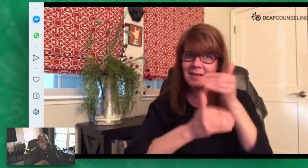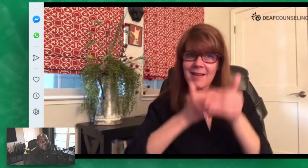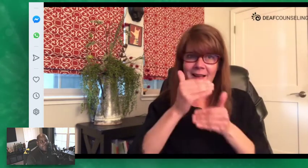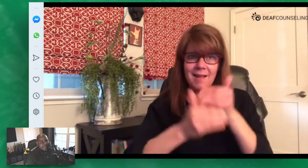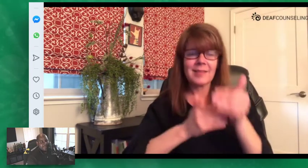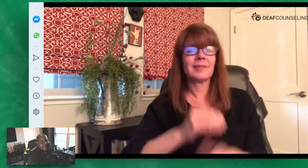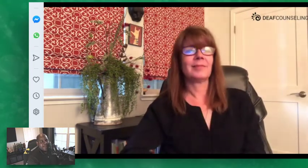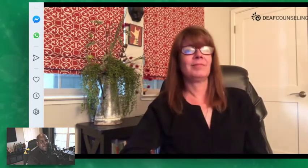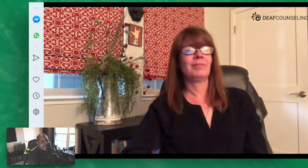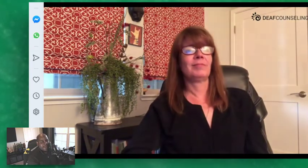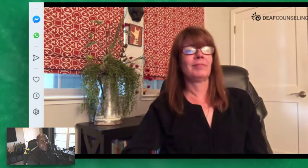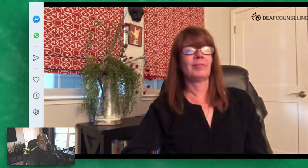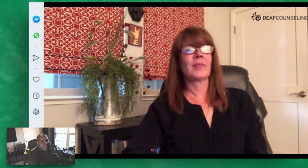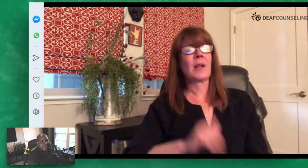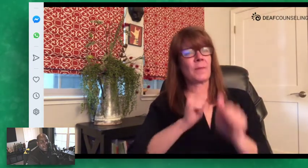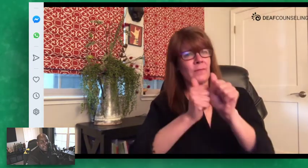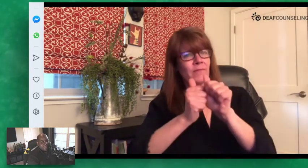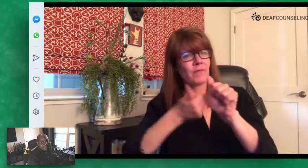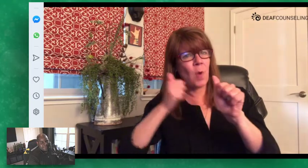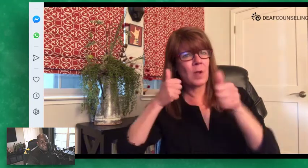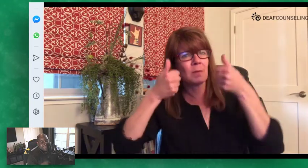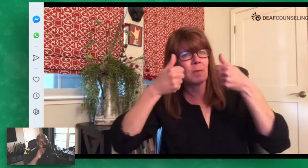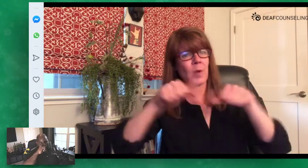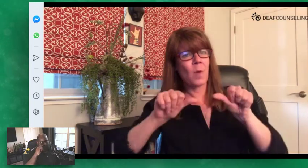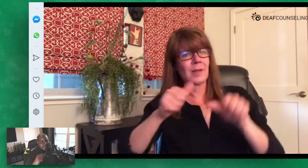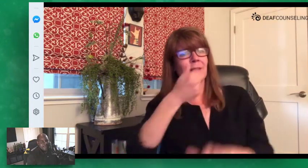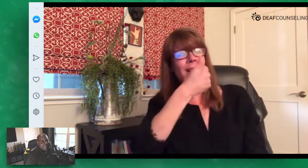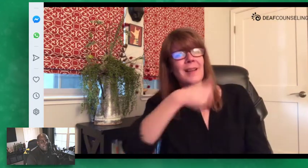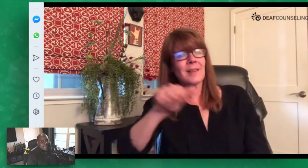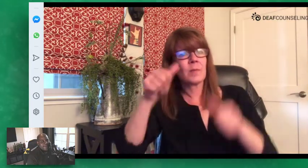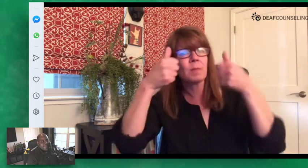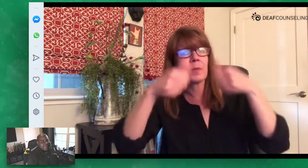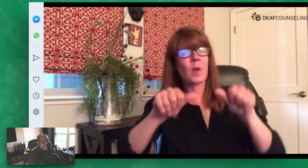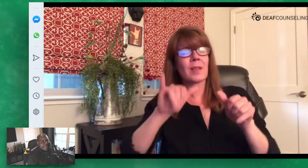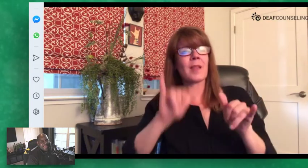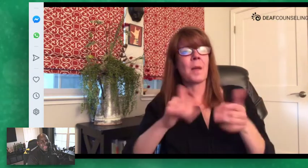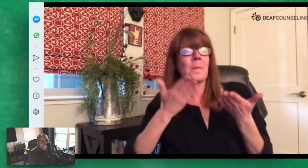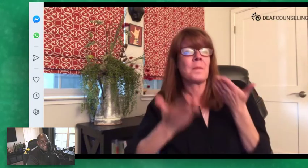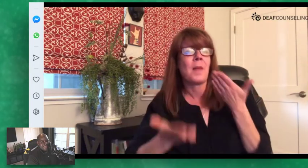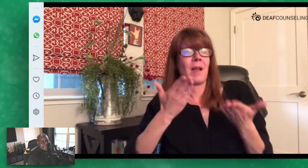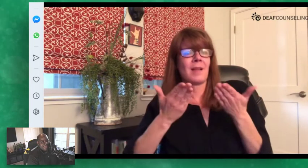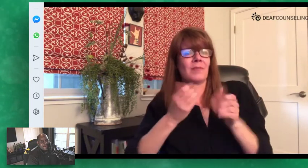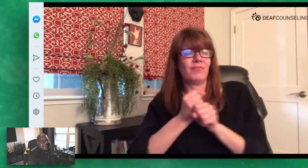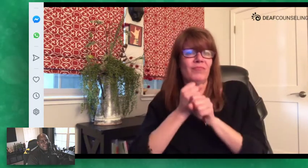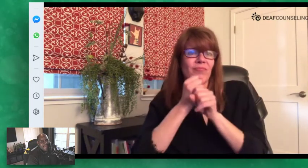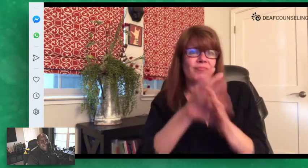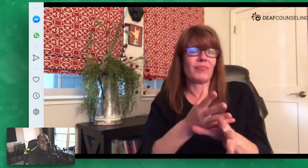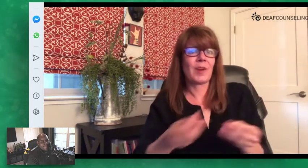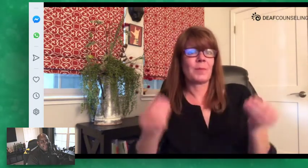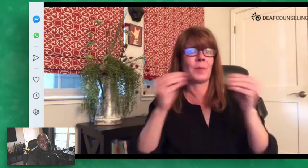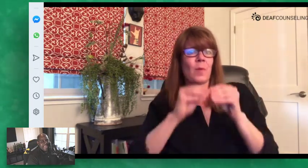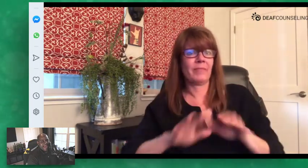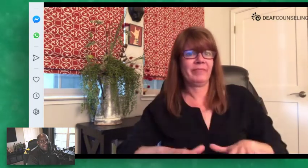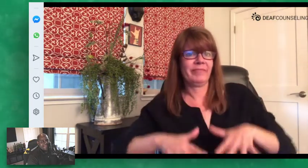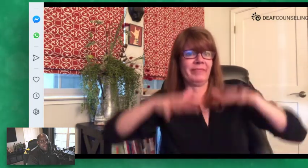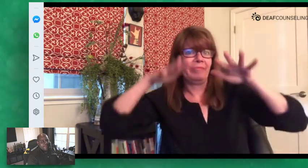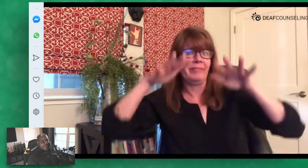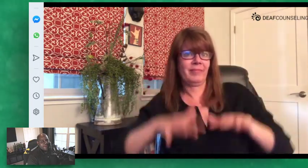everyone uh be kind avoid posting anything that maybe adds more